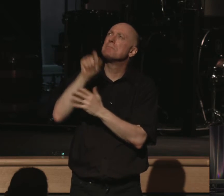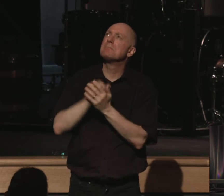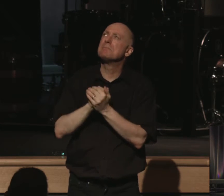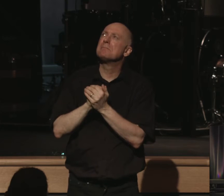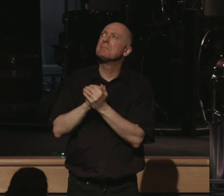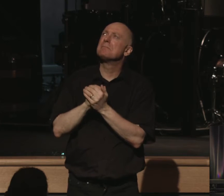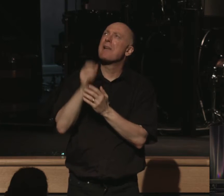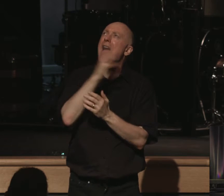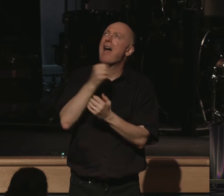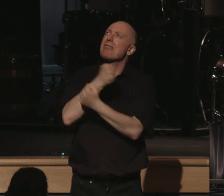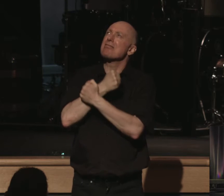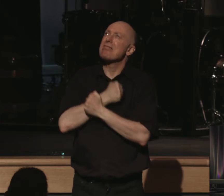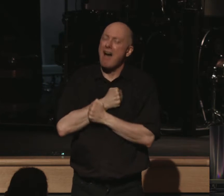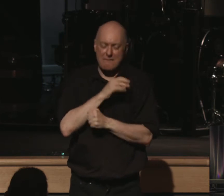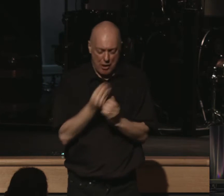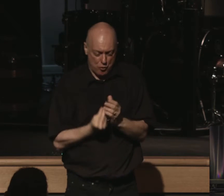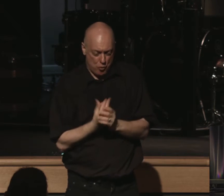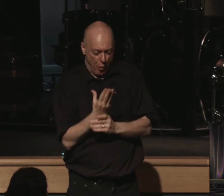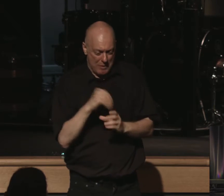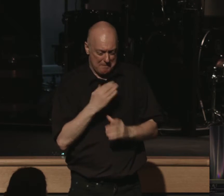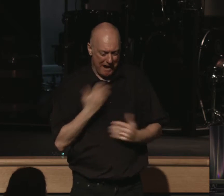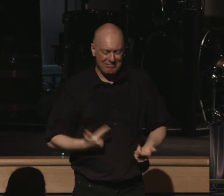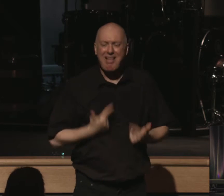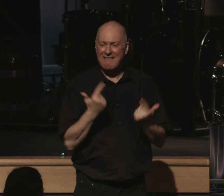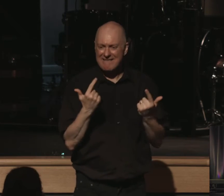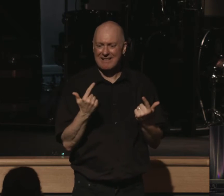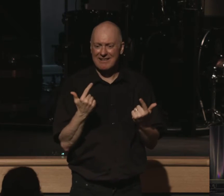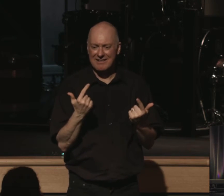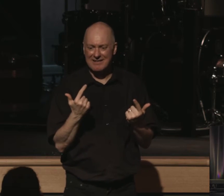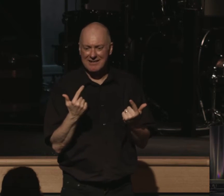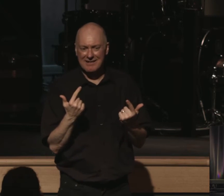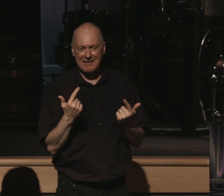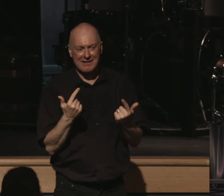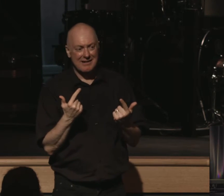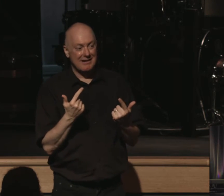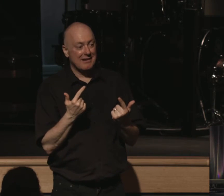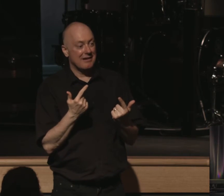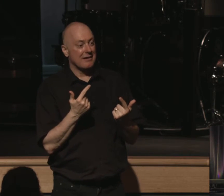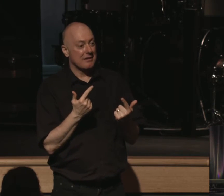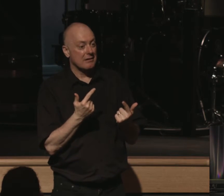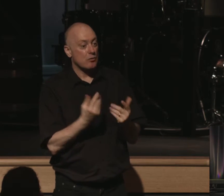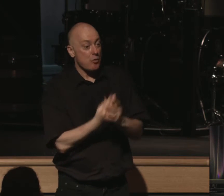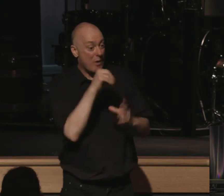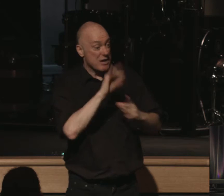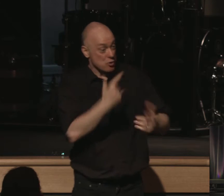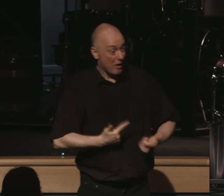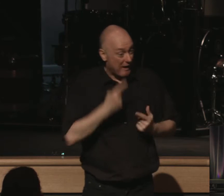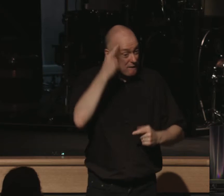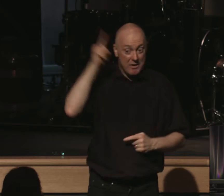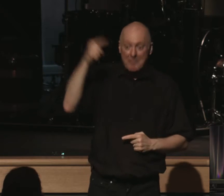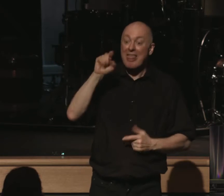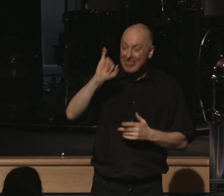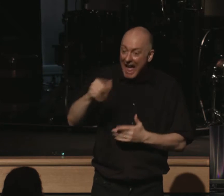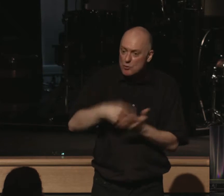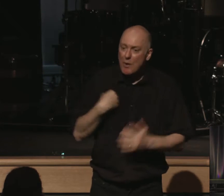And love will grow in my life. Love will grow in your life for him. It's what we need loved ones.